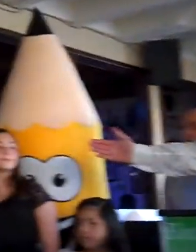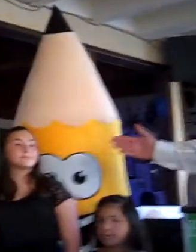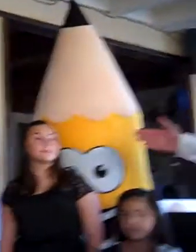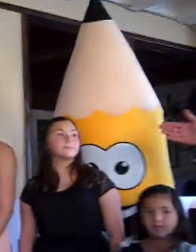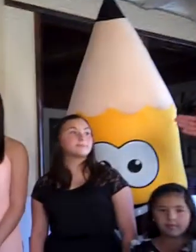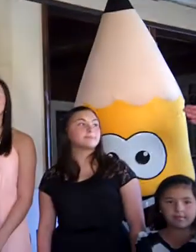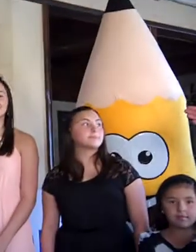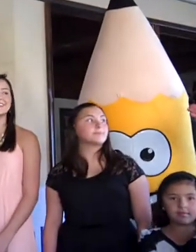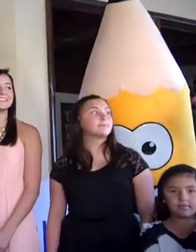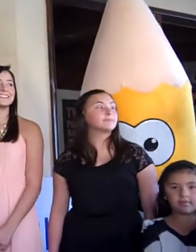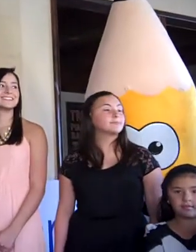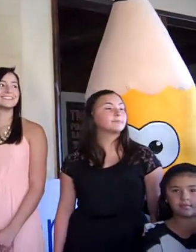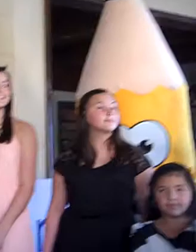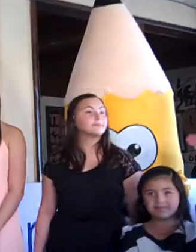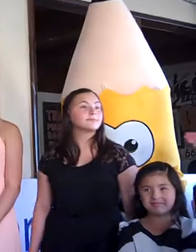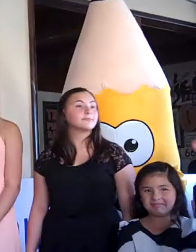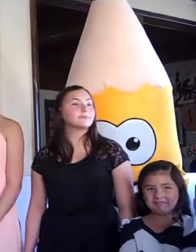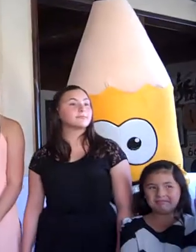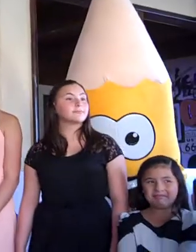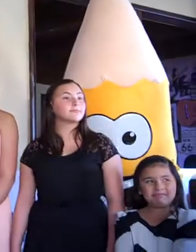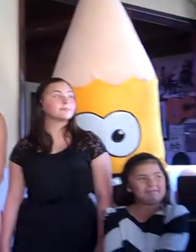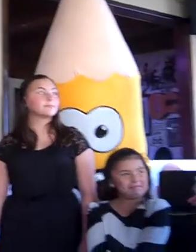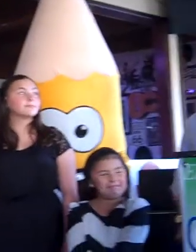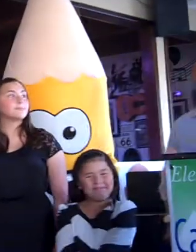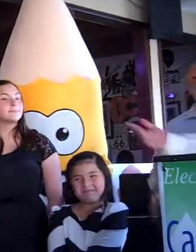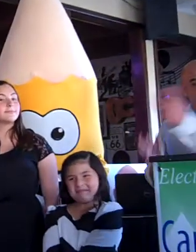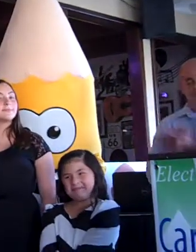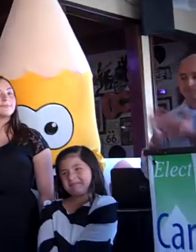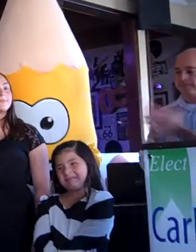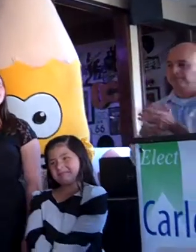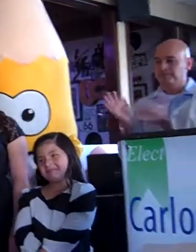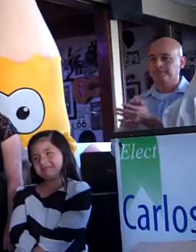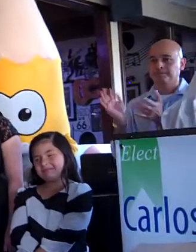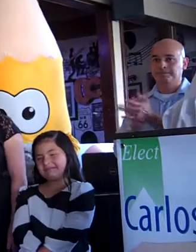daughter, Brianna, Sophia, and Carla.